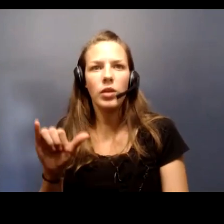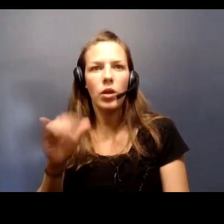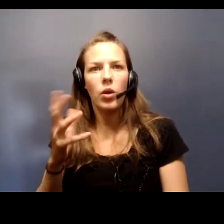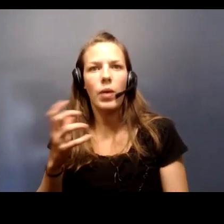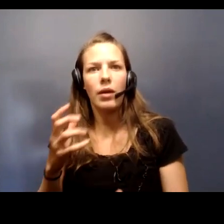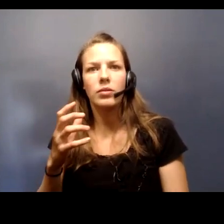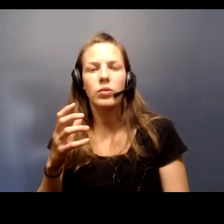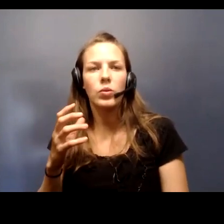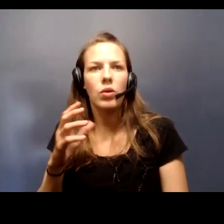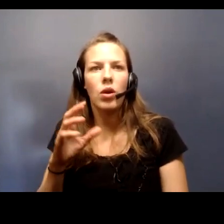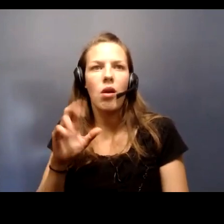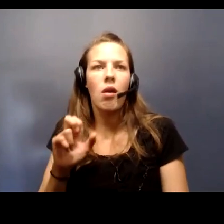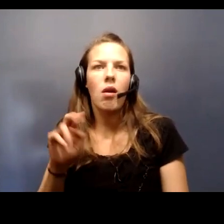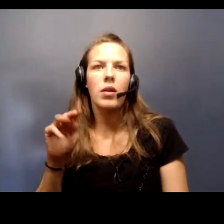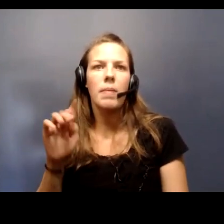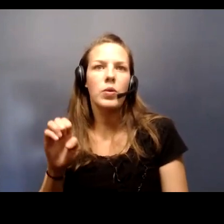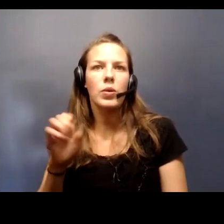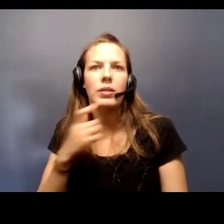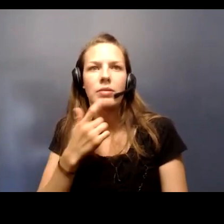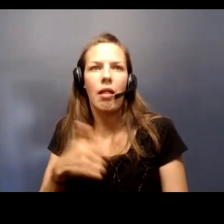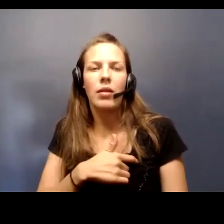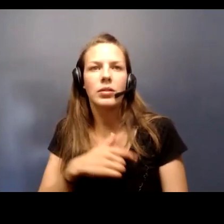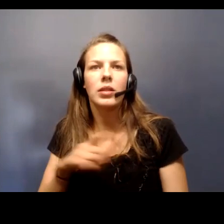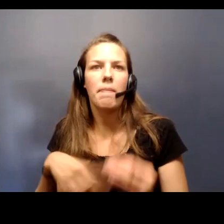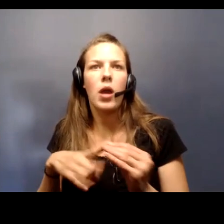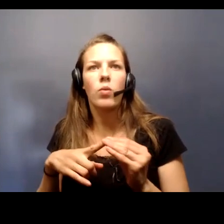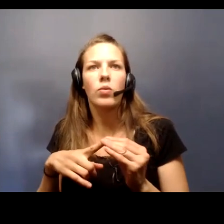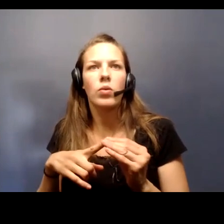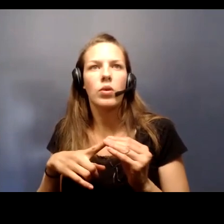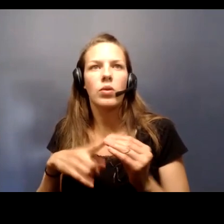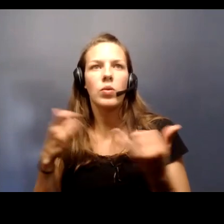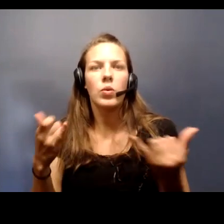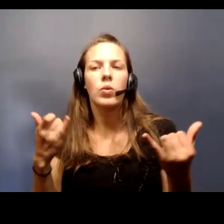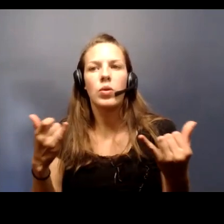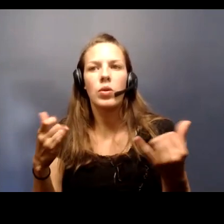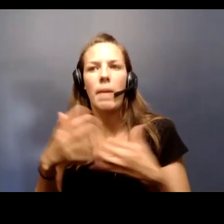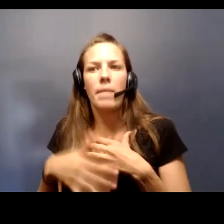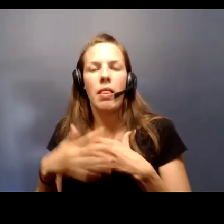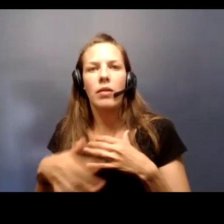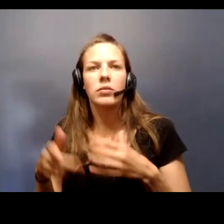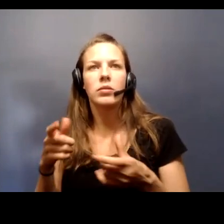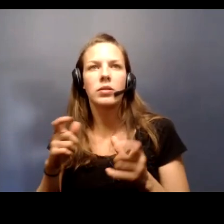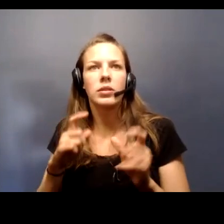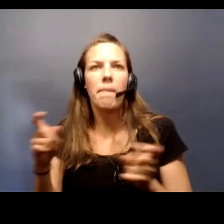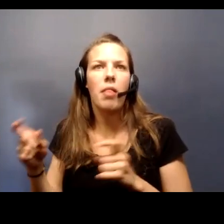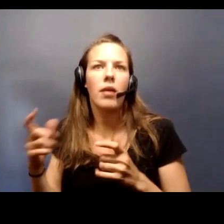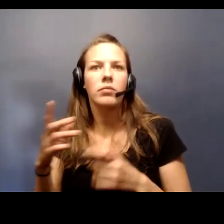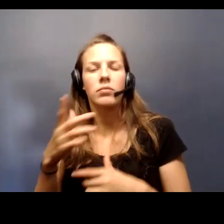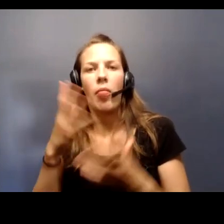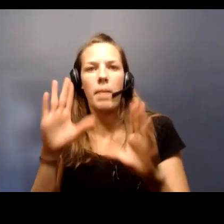unmute and tell us about the current blood supply, that would be great.